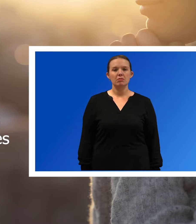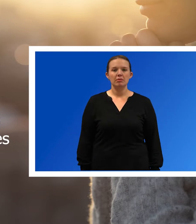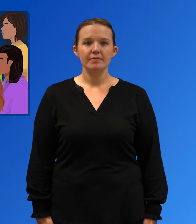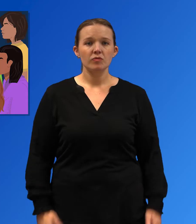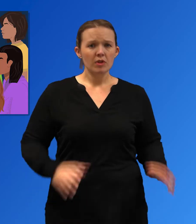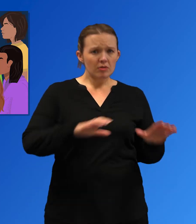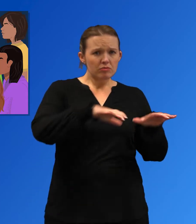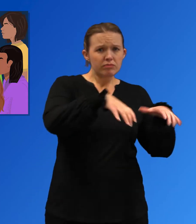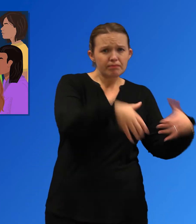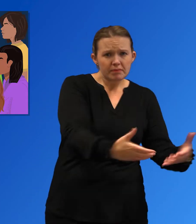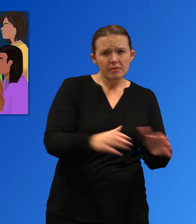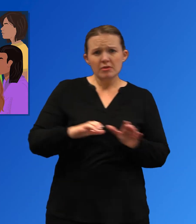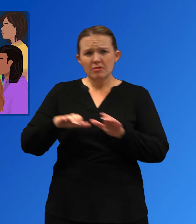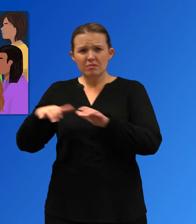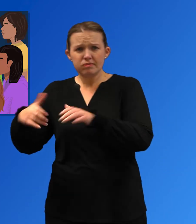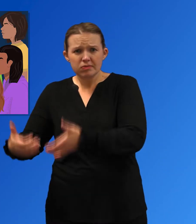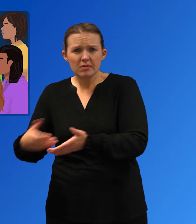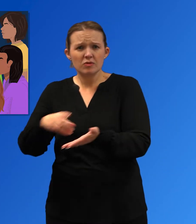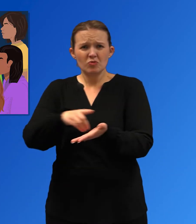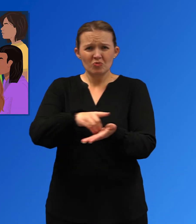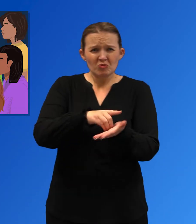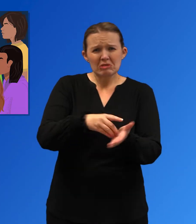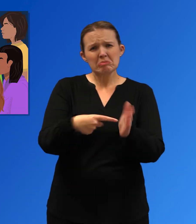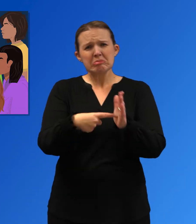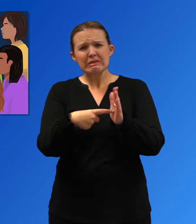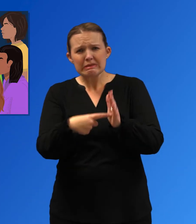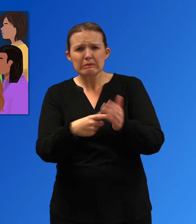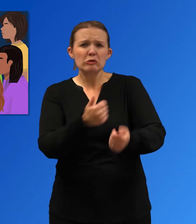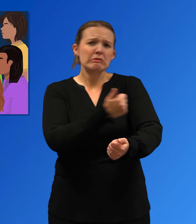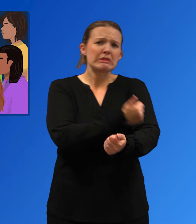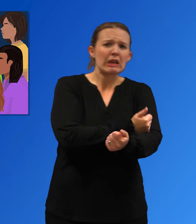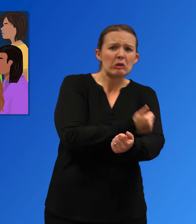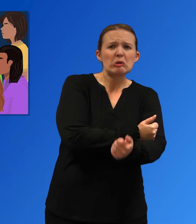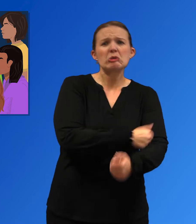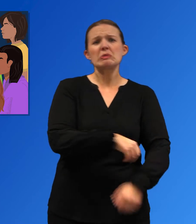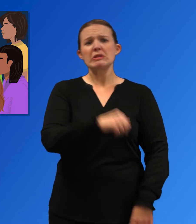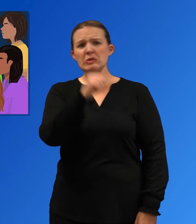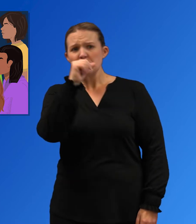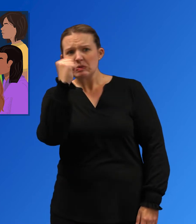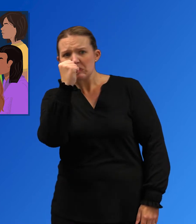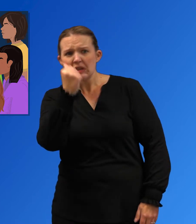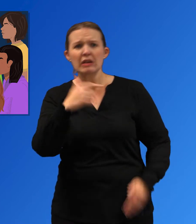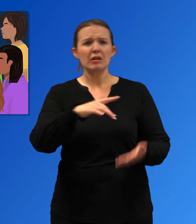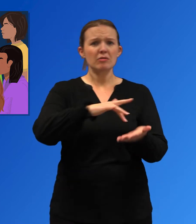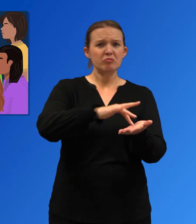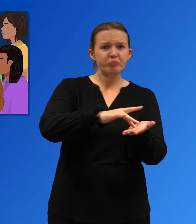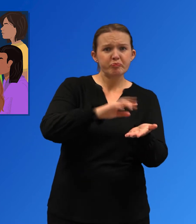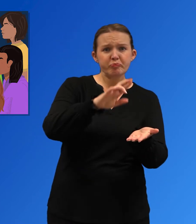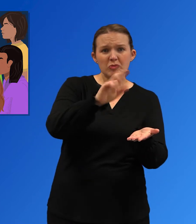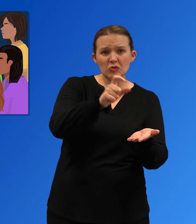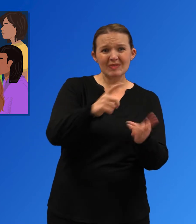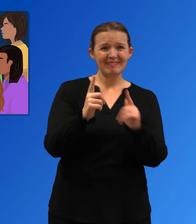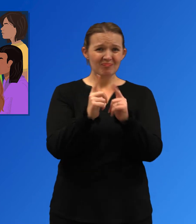Drug overdose data show troubling trends and widening disparities between different population groups.